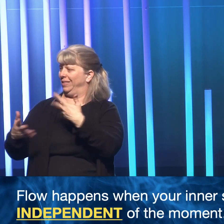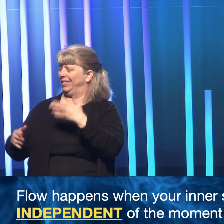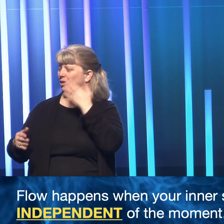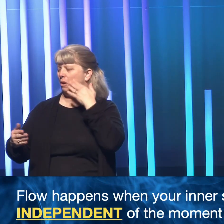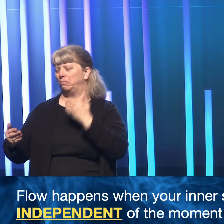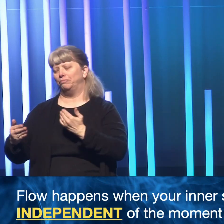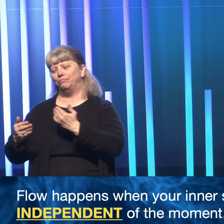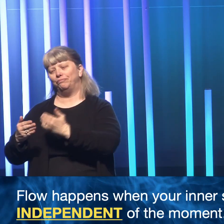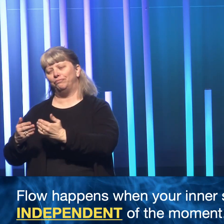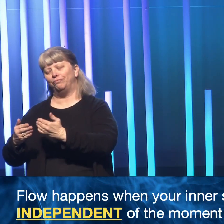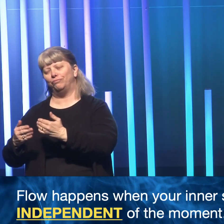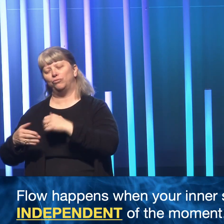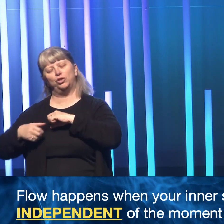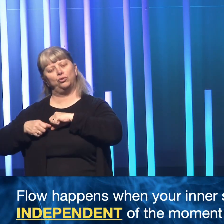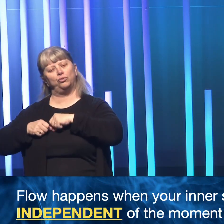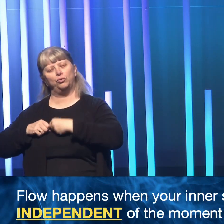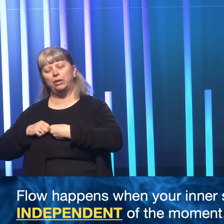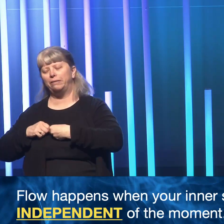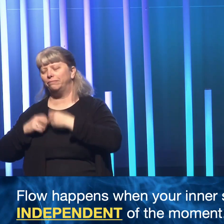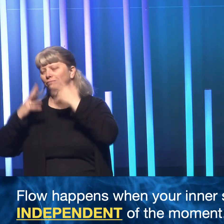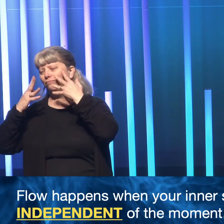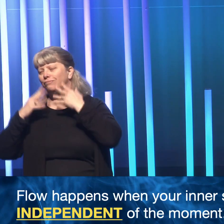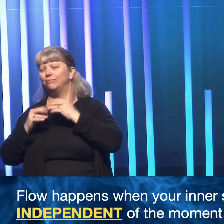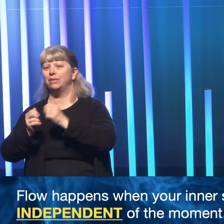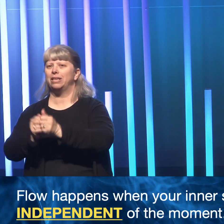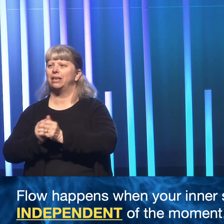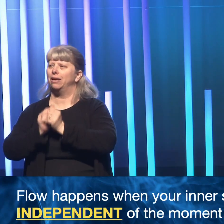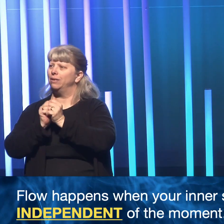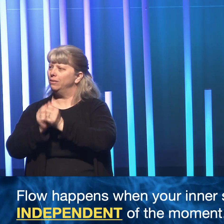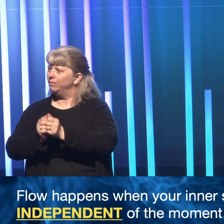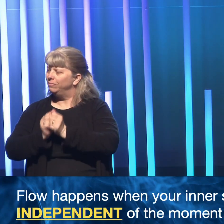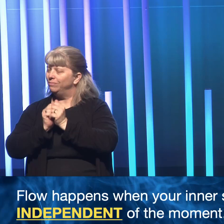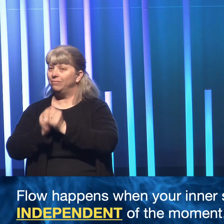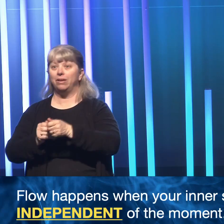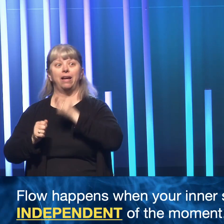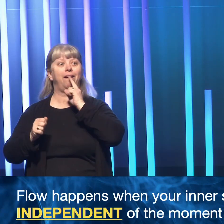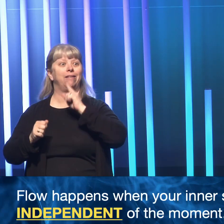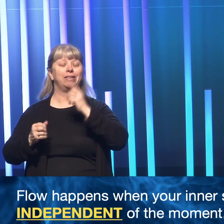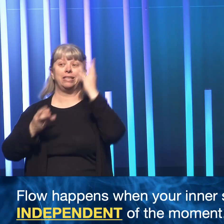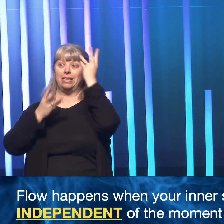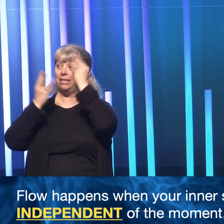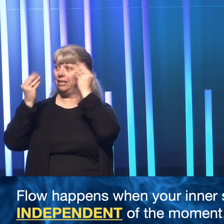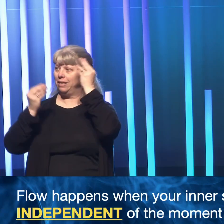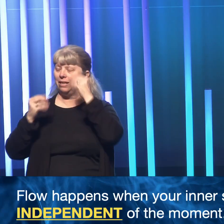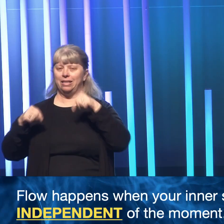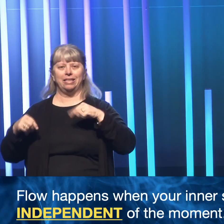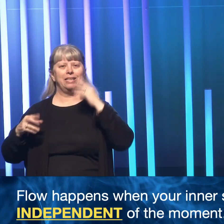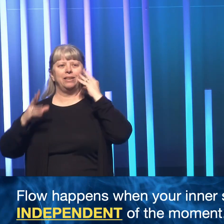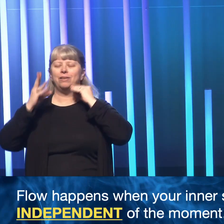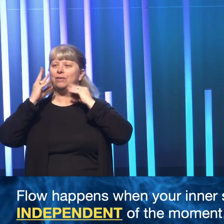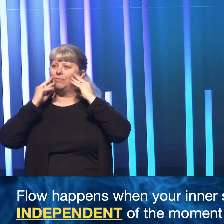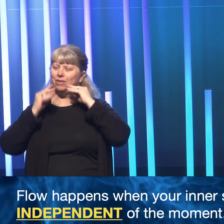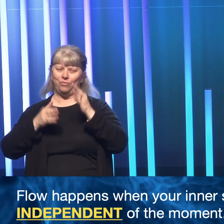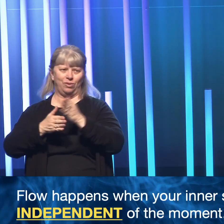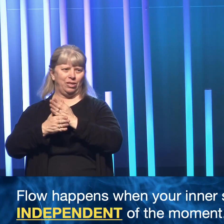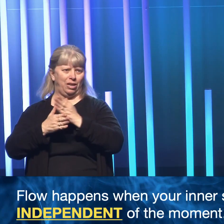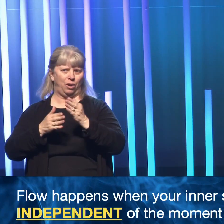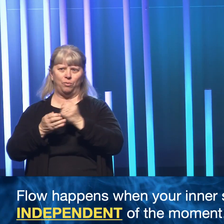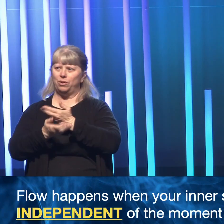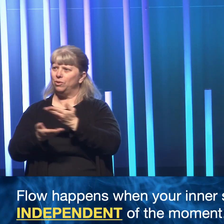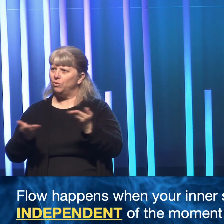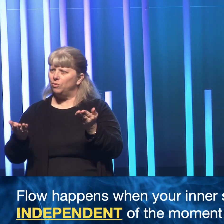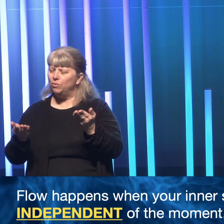end was near, we grieved and we mourned together. I actually think that this experience I'm about to share with you